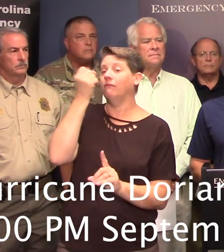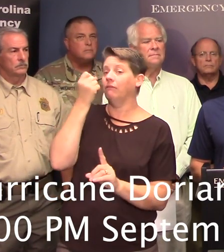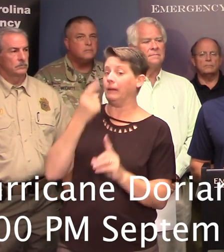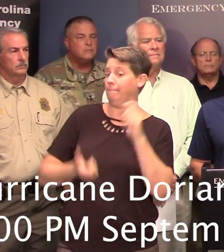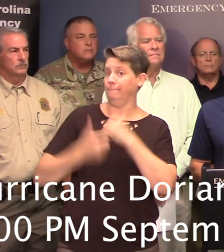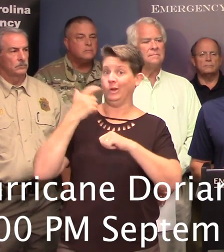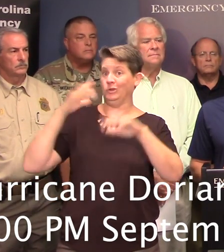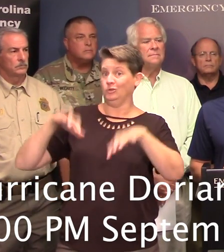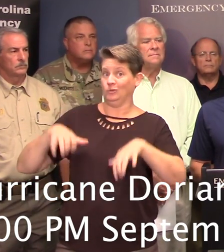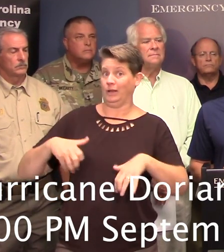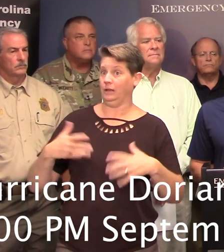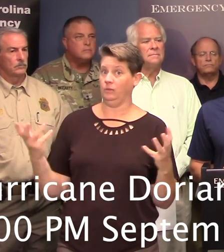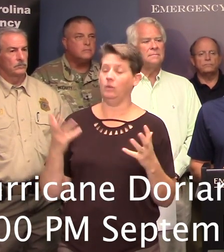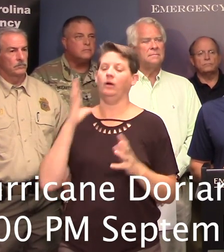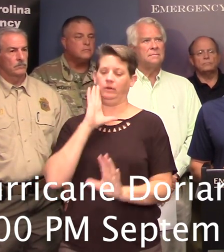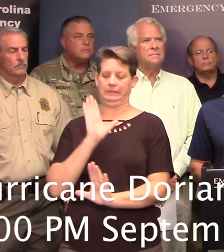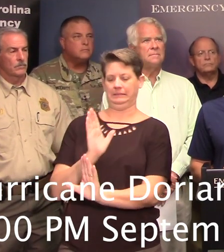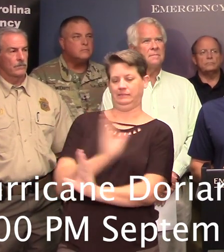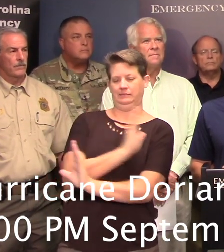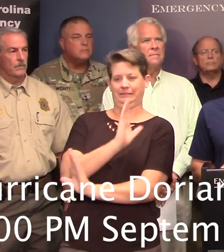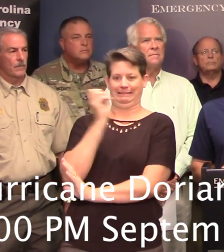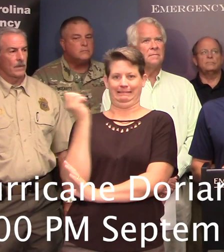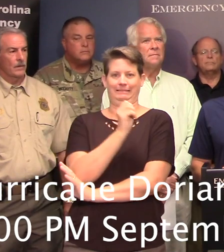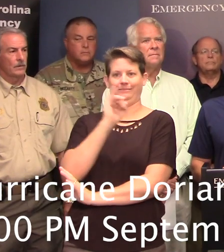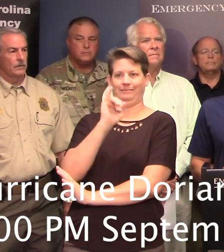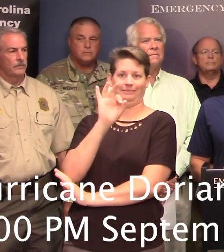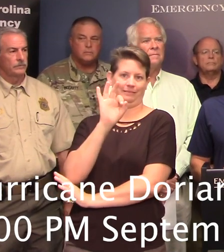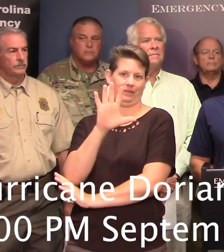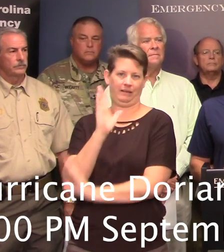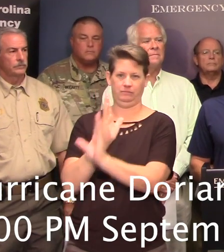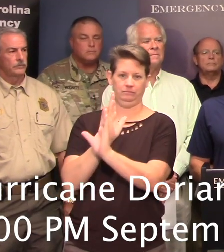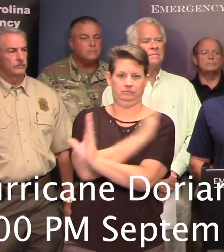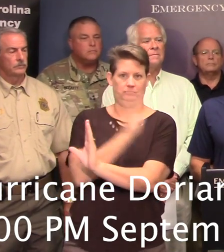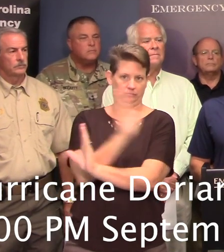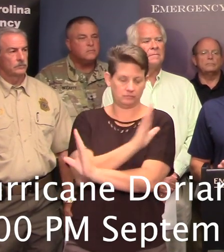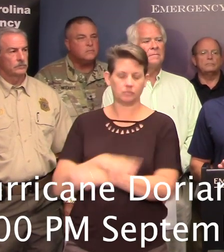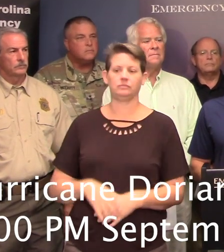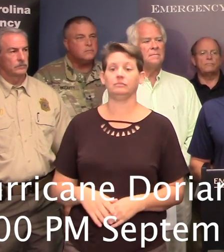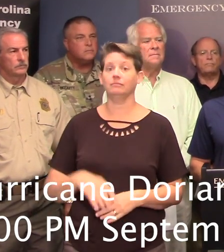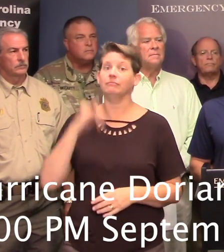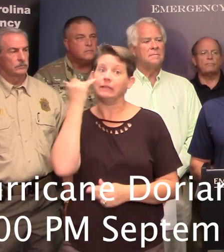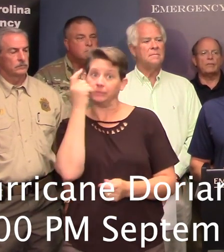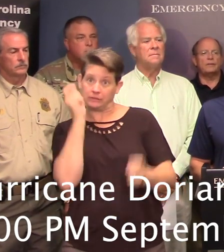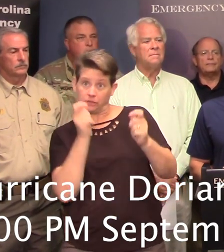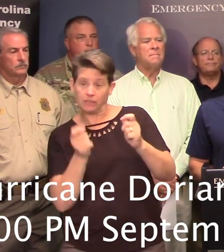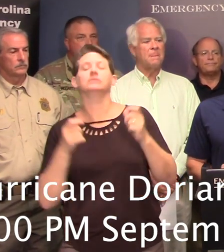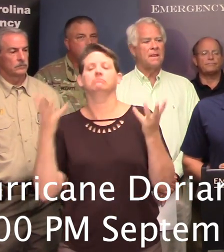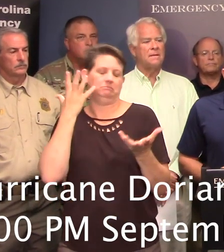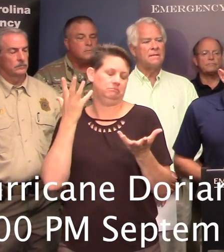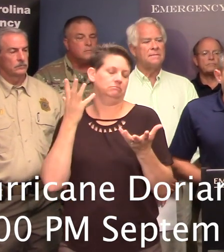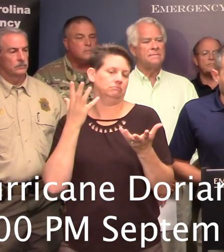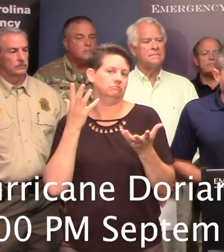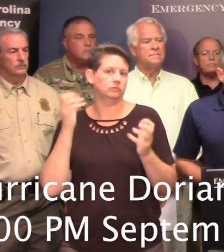rainfall should generally remain east of the I-95 corridor. Unless there's any significant changes to the track, of course.